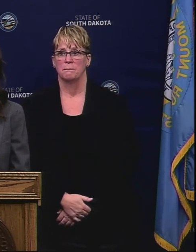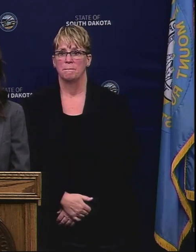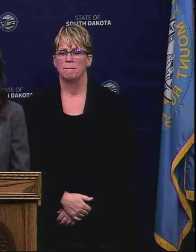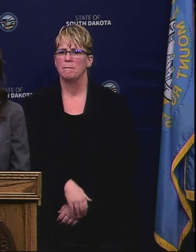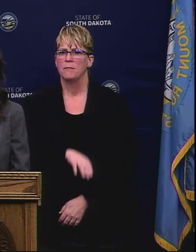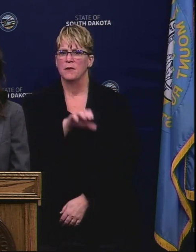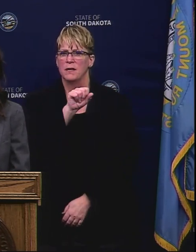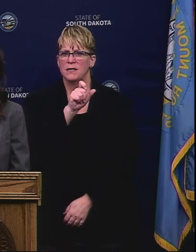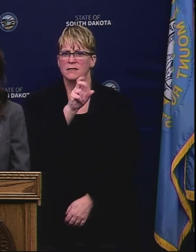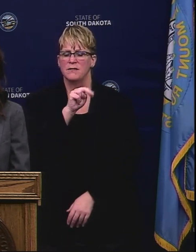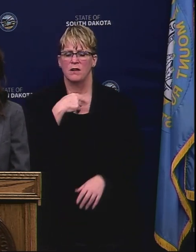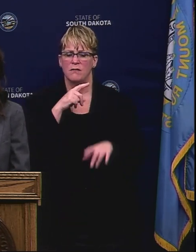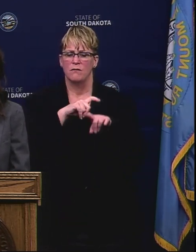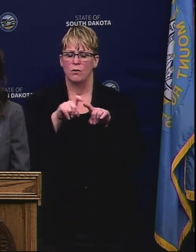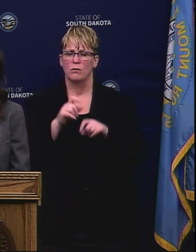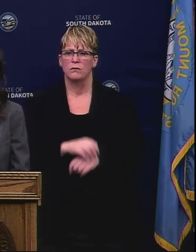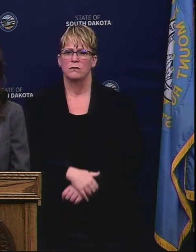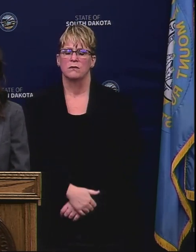Stephen, go ahead.